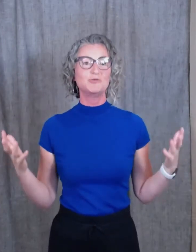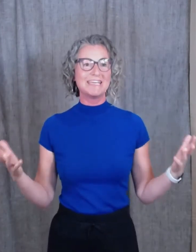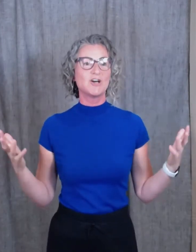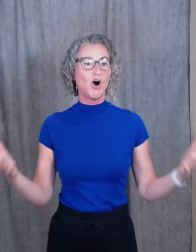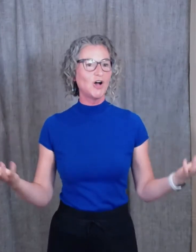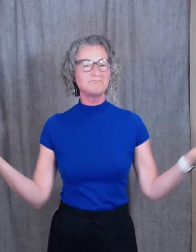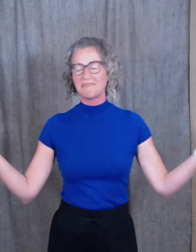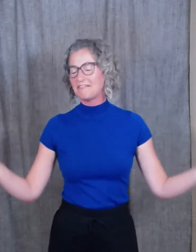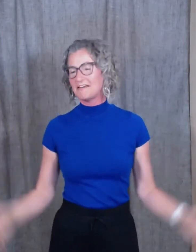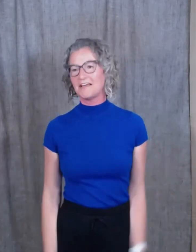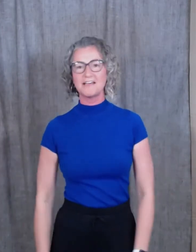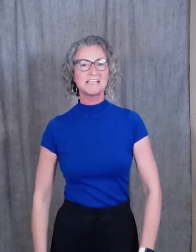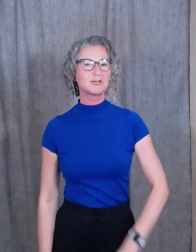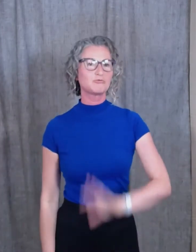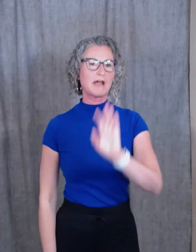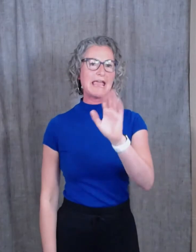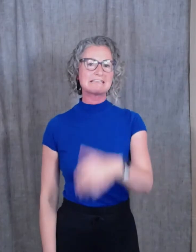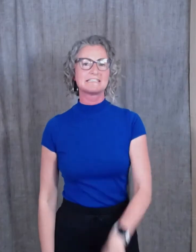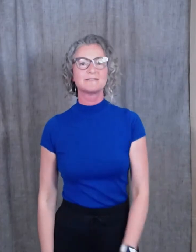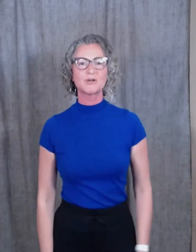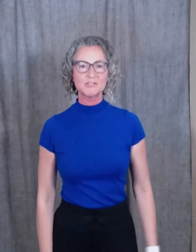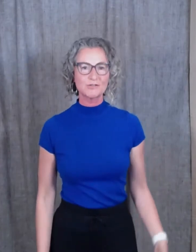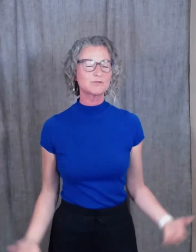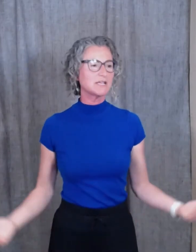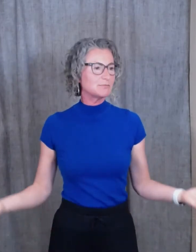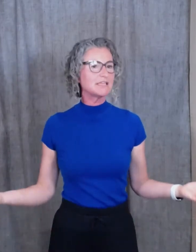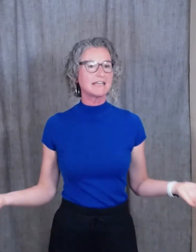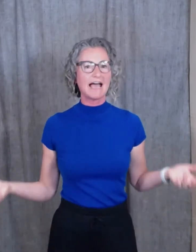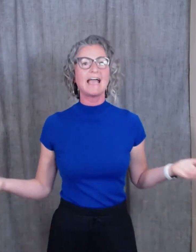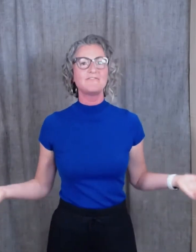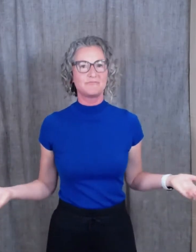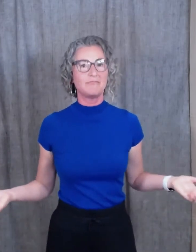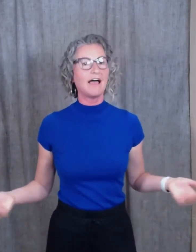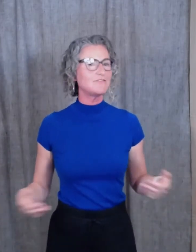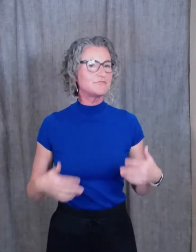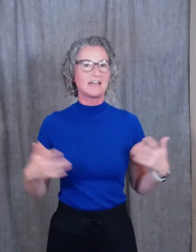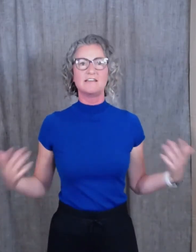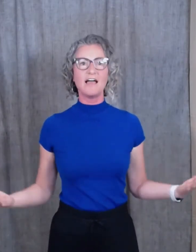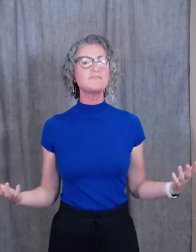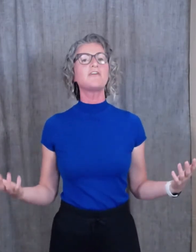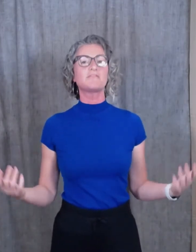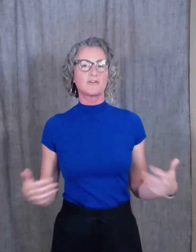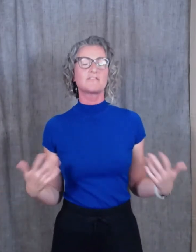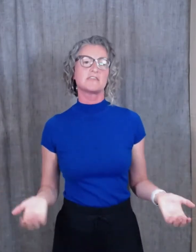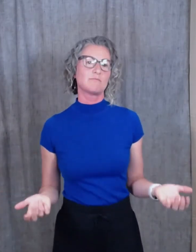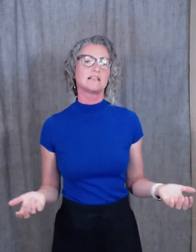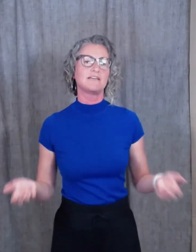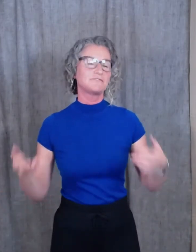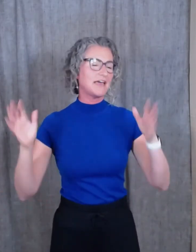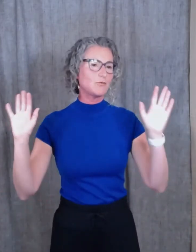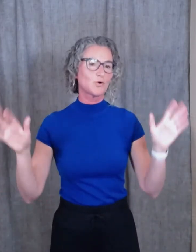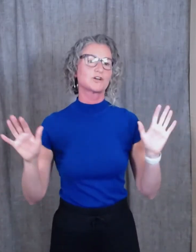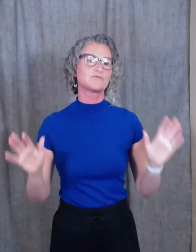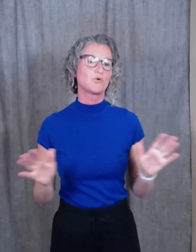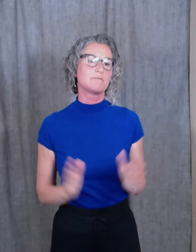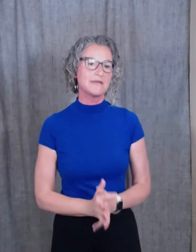it all, I was like, great personal responsibility. I've done, I've fought for everything in my life that works for me.